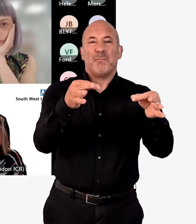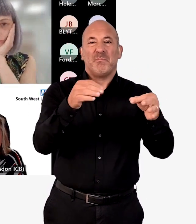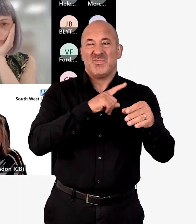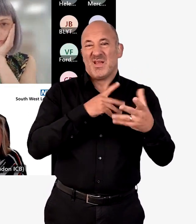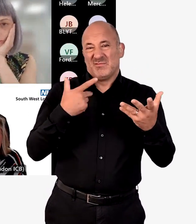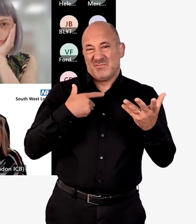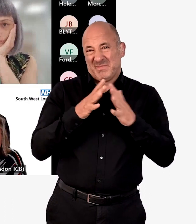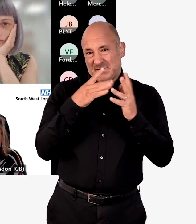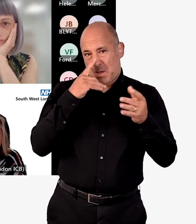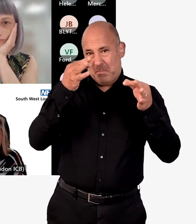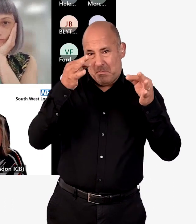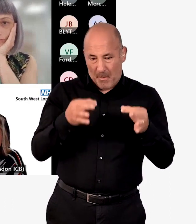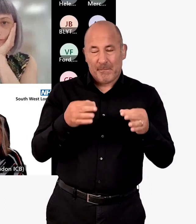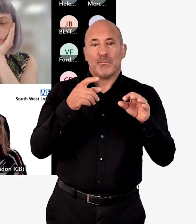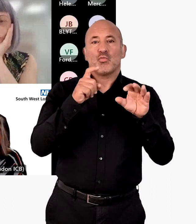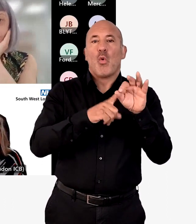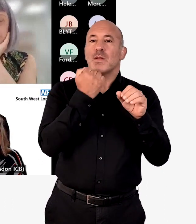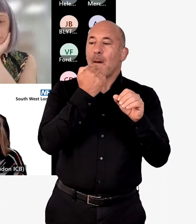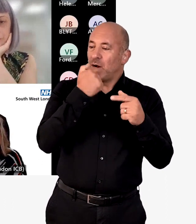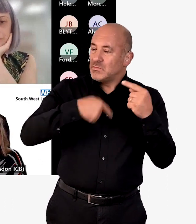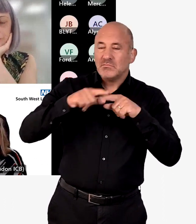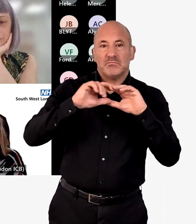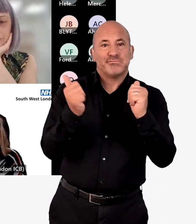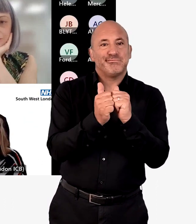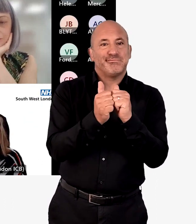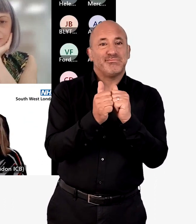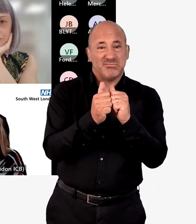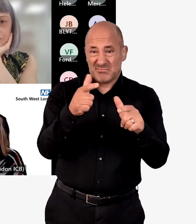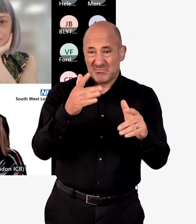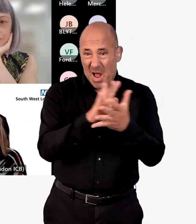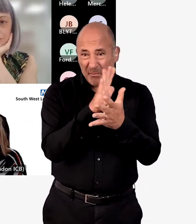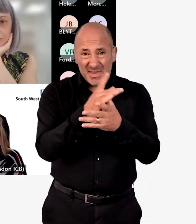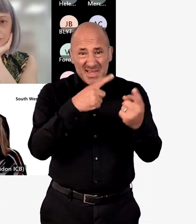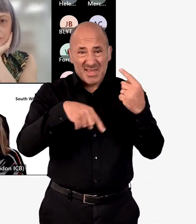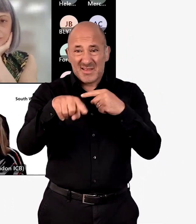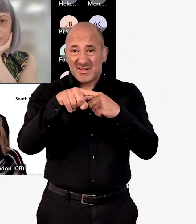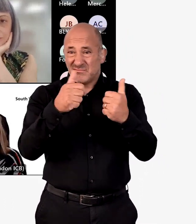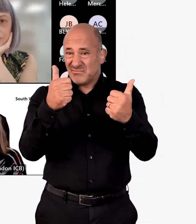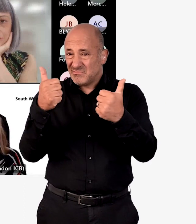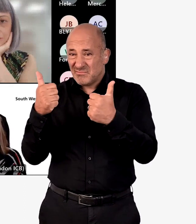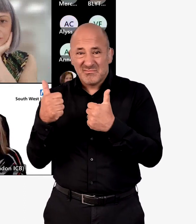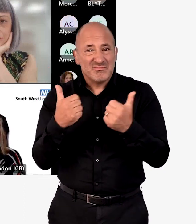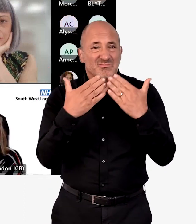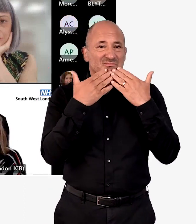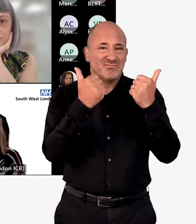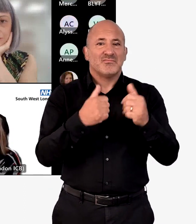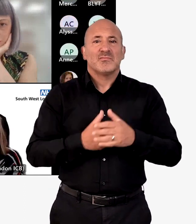so that we can be officially court. Are people content with that? Thank you very much.